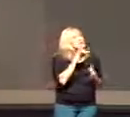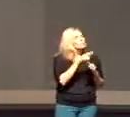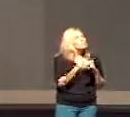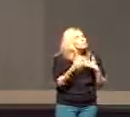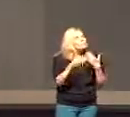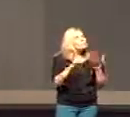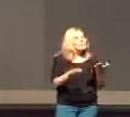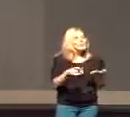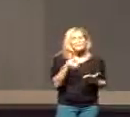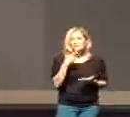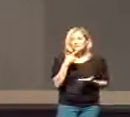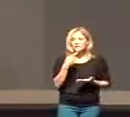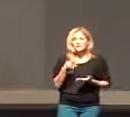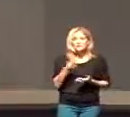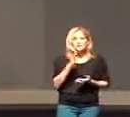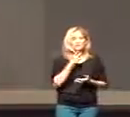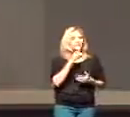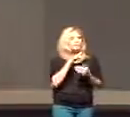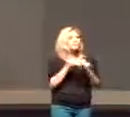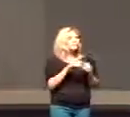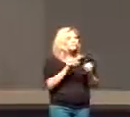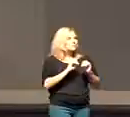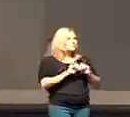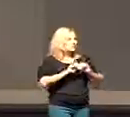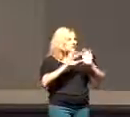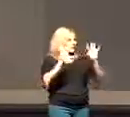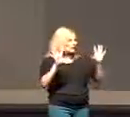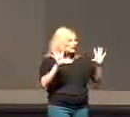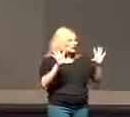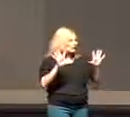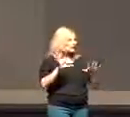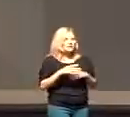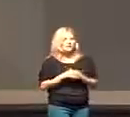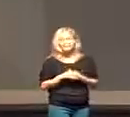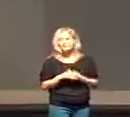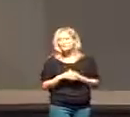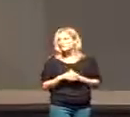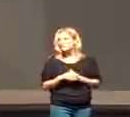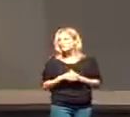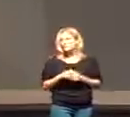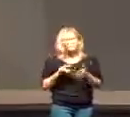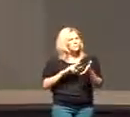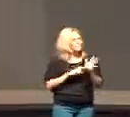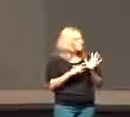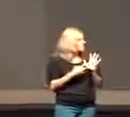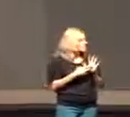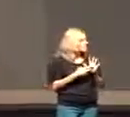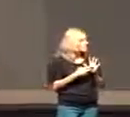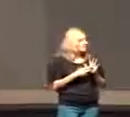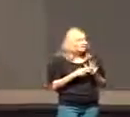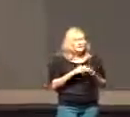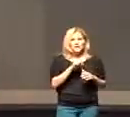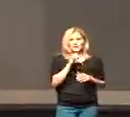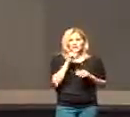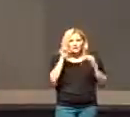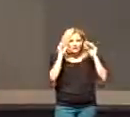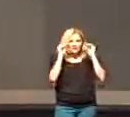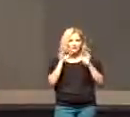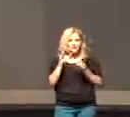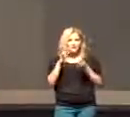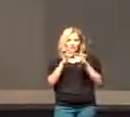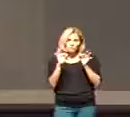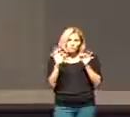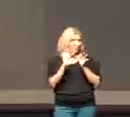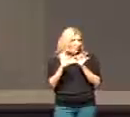his death, and it says here that he talked about it plainly. He spoke plainly about this. In other words, Jesus wasn't teaching in